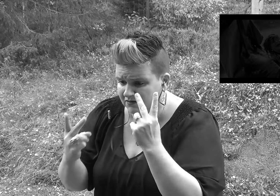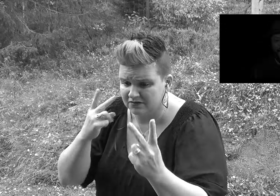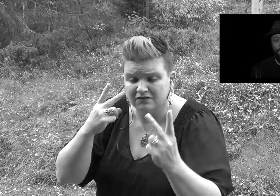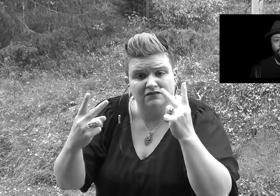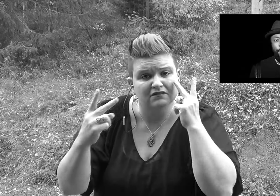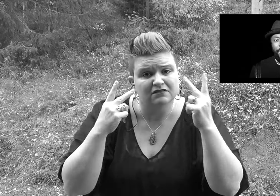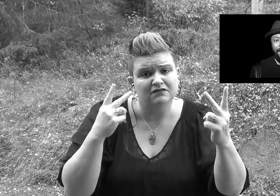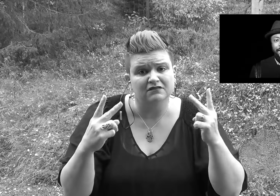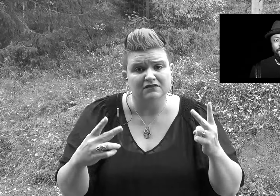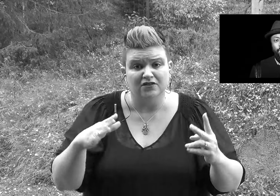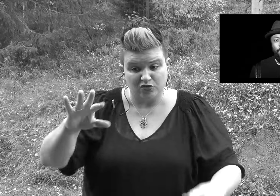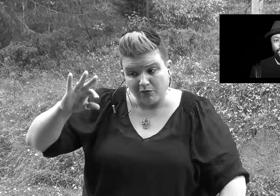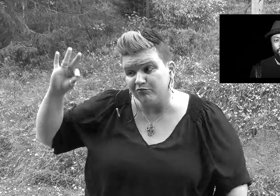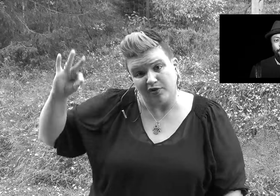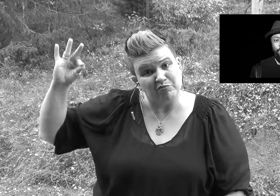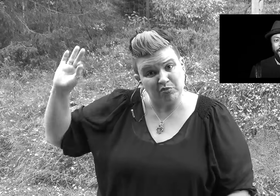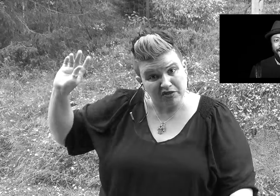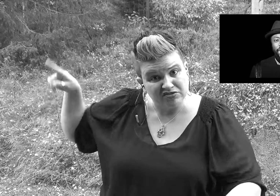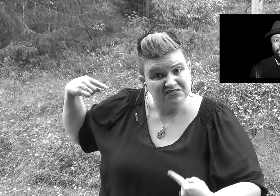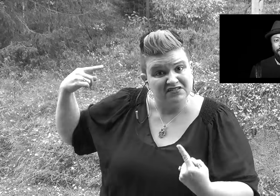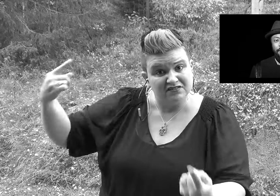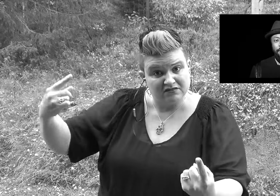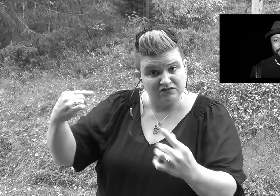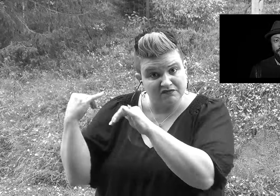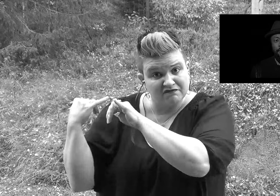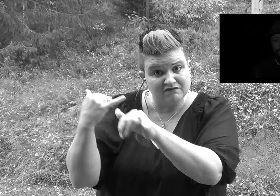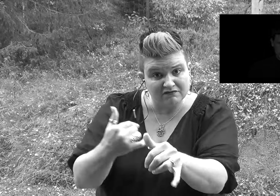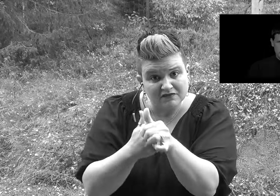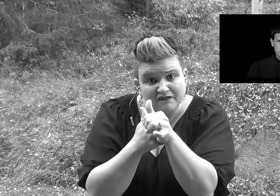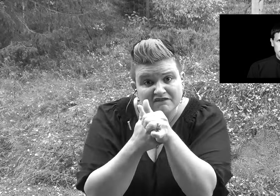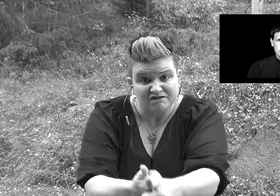Can you practice what you preaching?